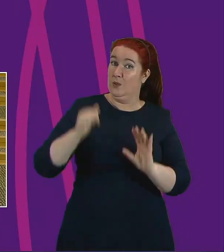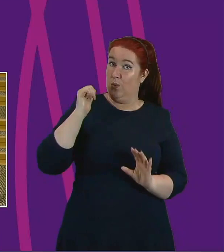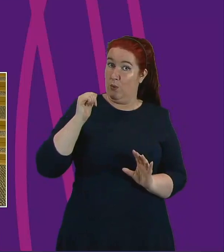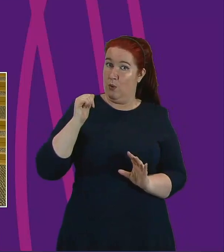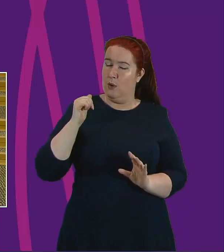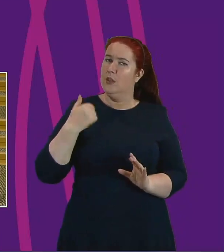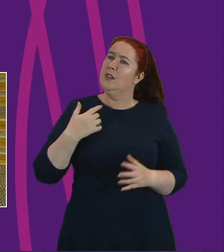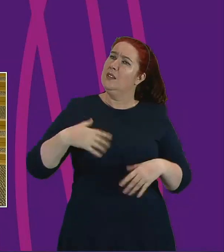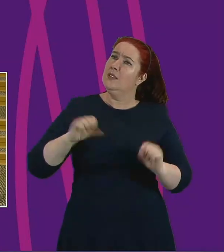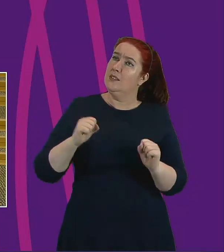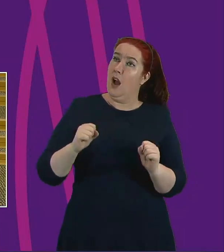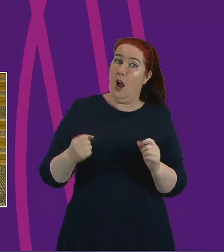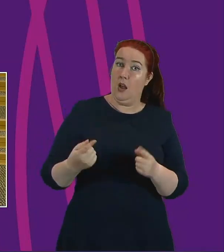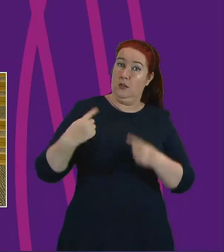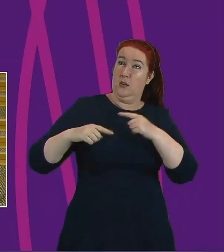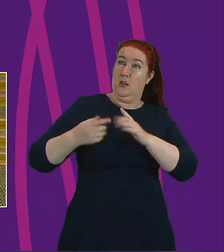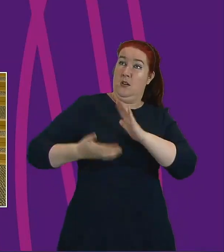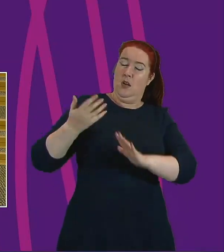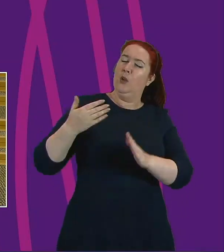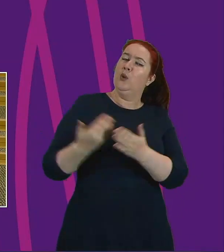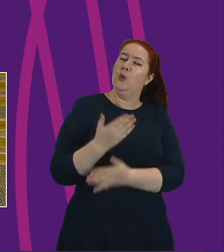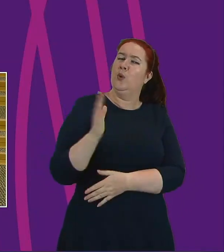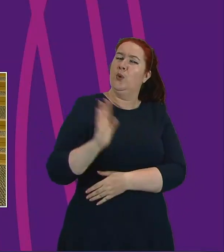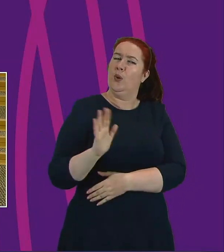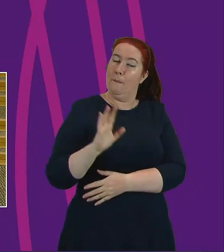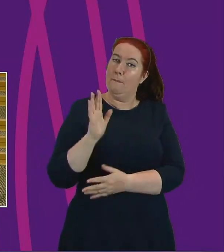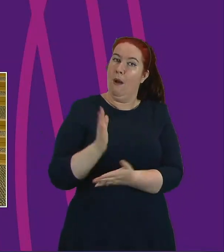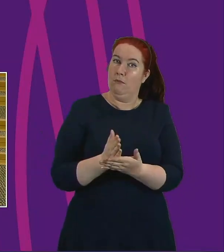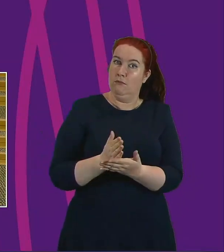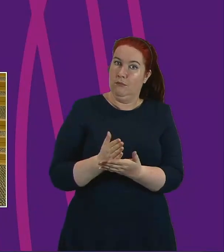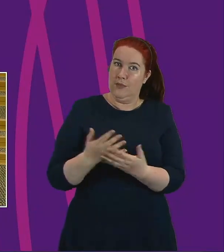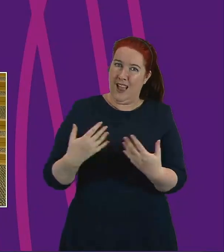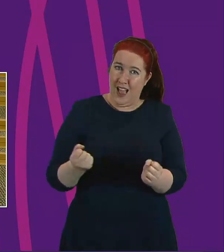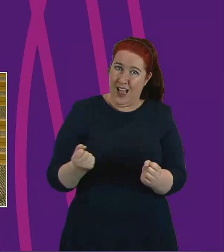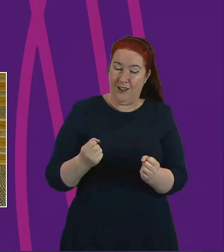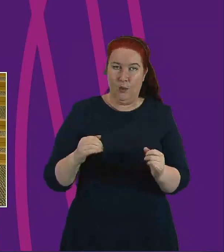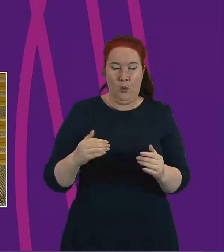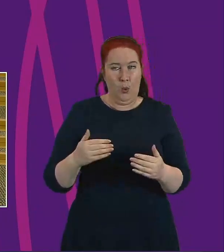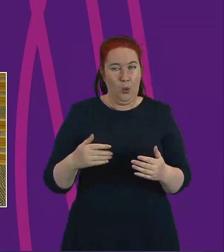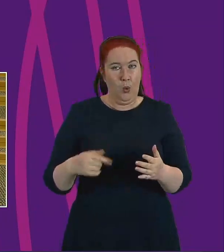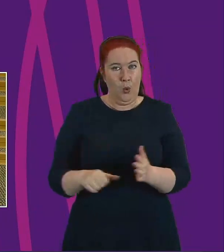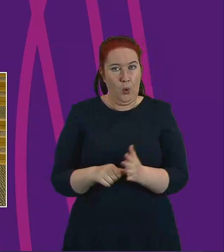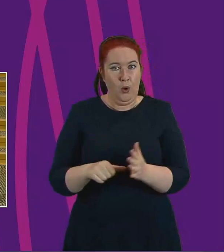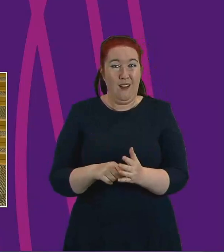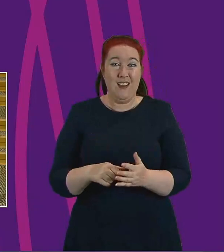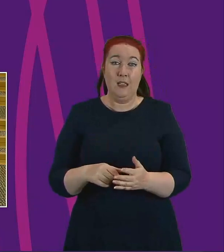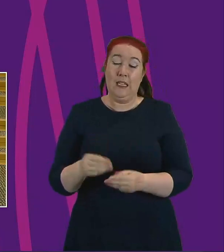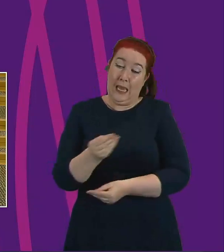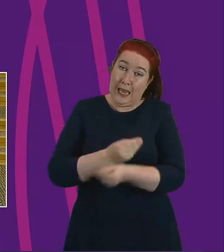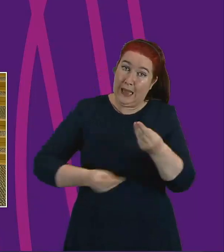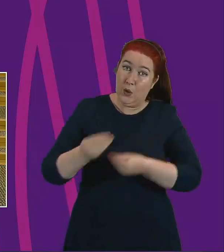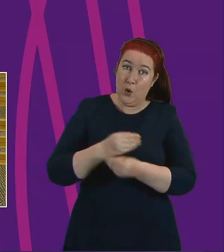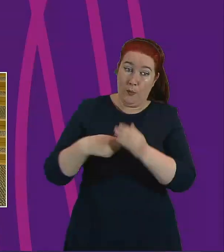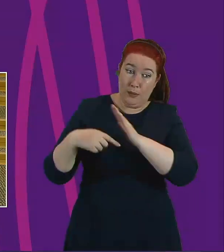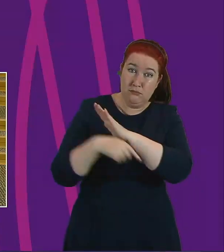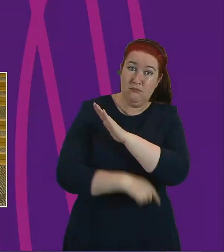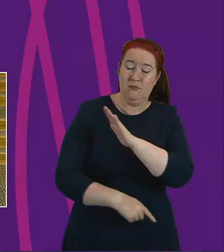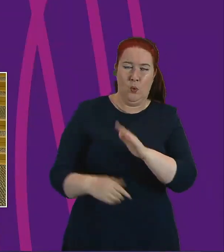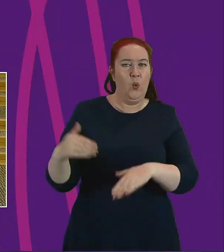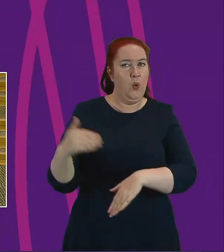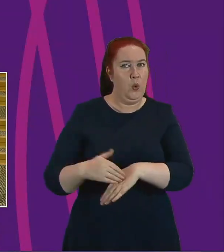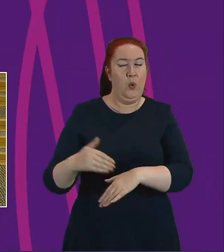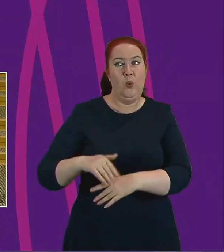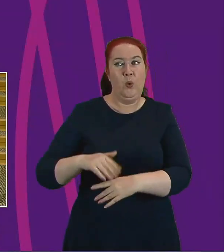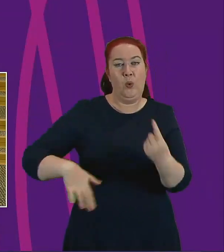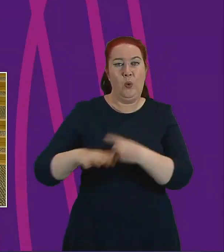scratch but the challenges that are here are significant. The economic harms are ramping up rapidly, our services are